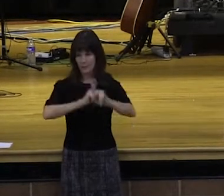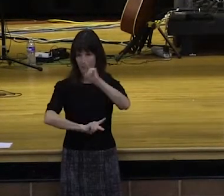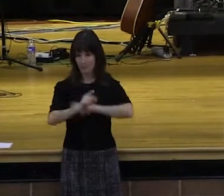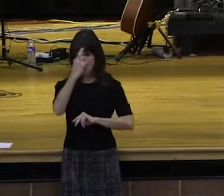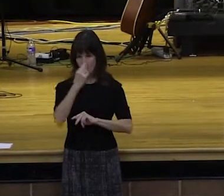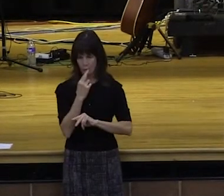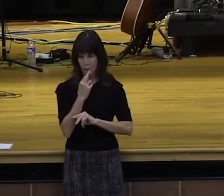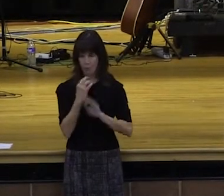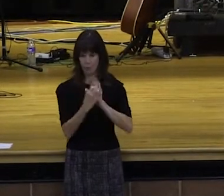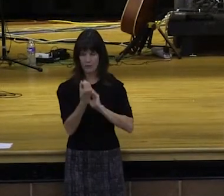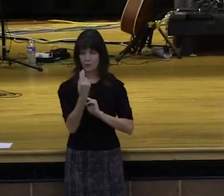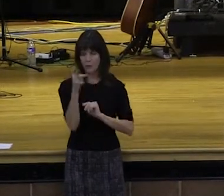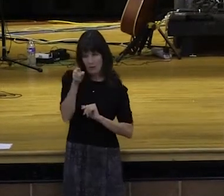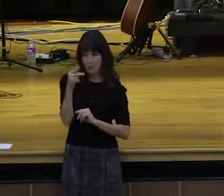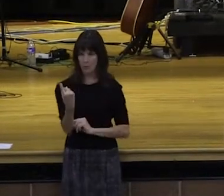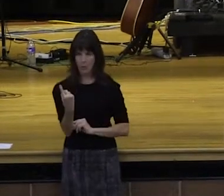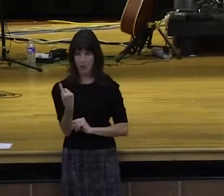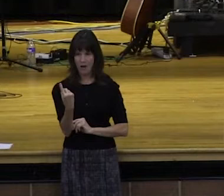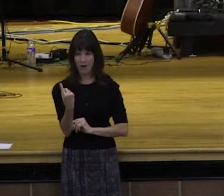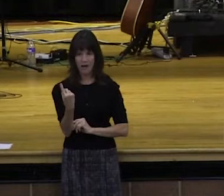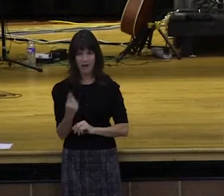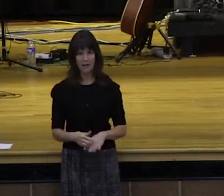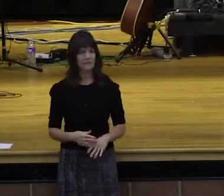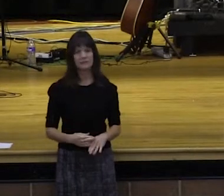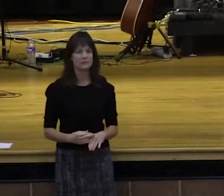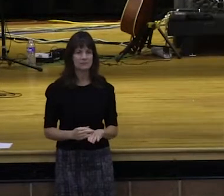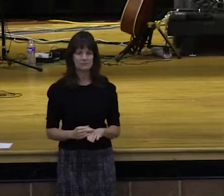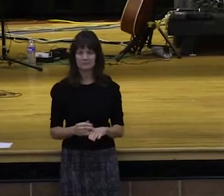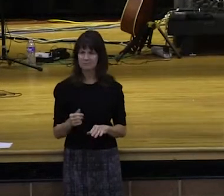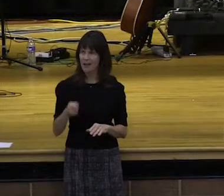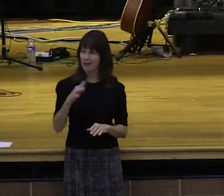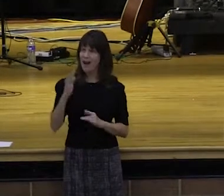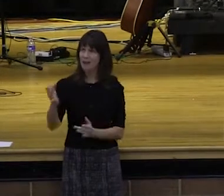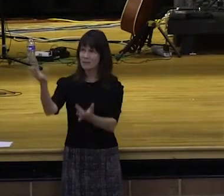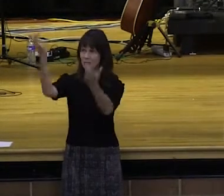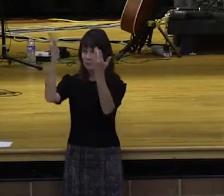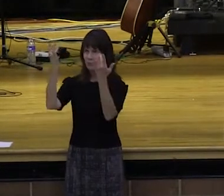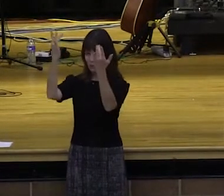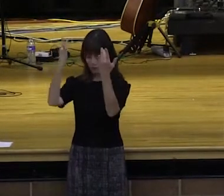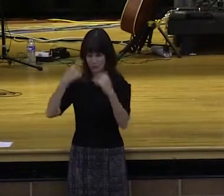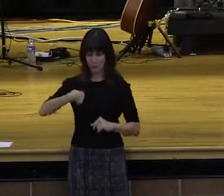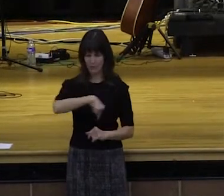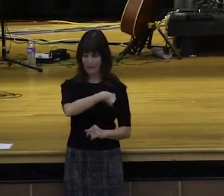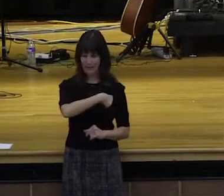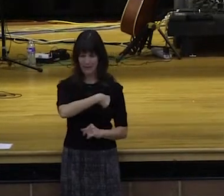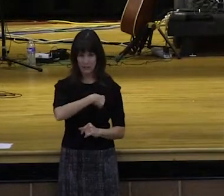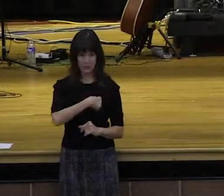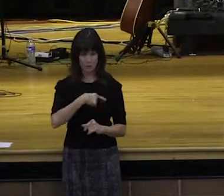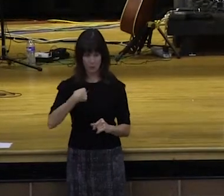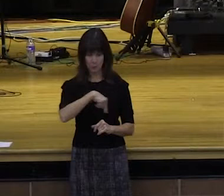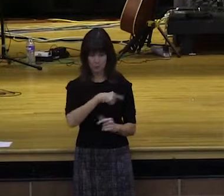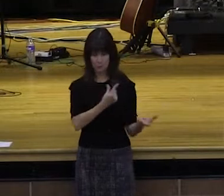It says, Therefore, I urge you, brethren, by the mercies of God, to present in your bodies a living and holy